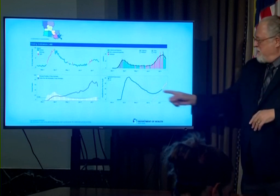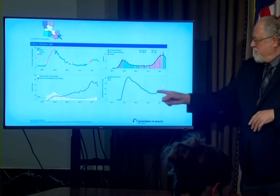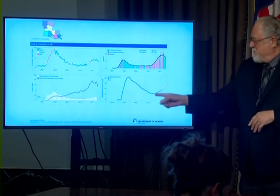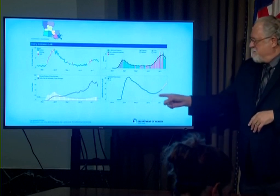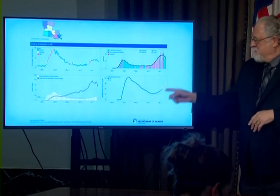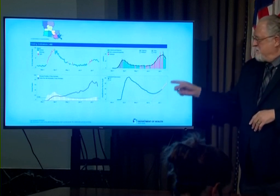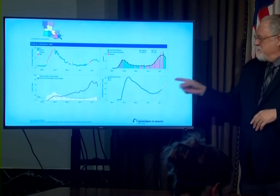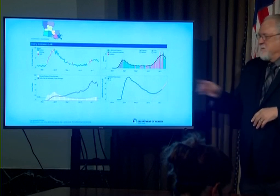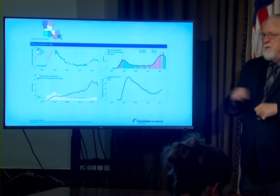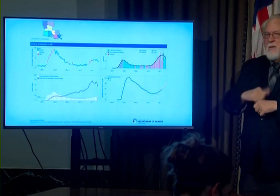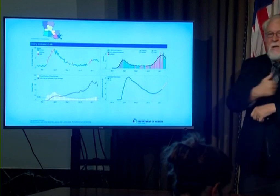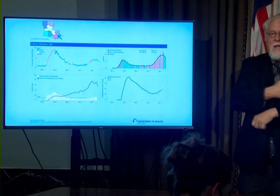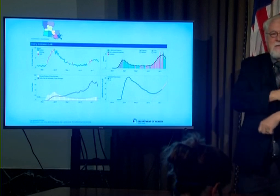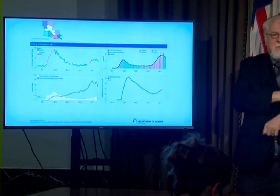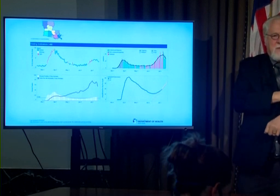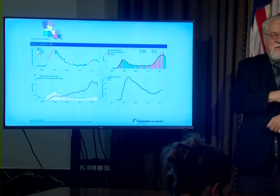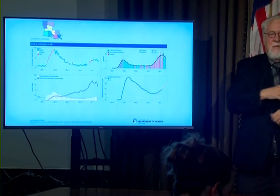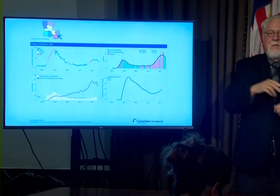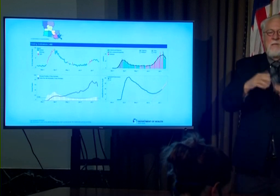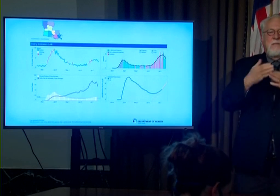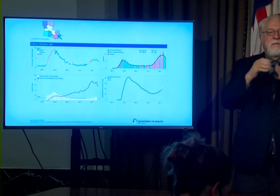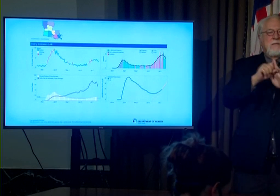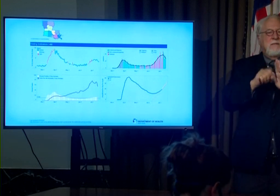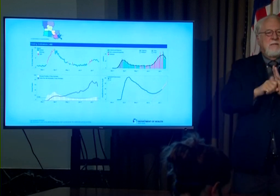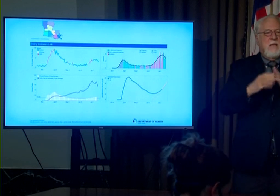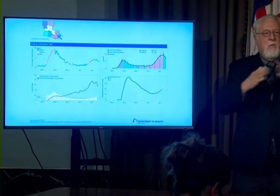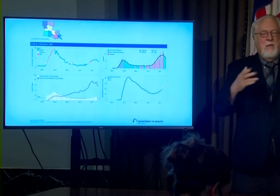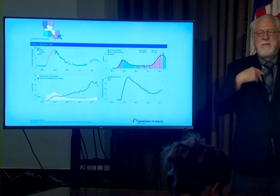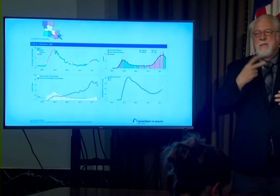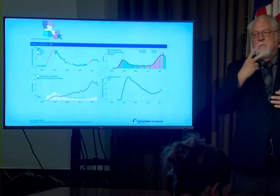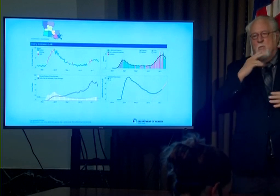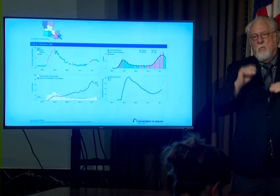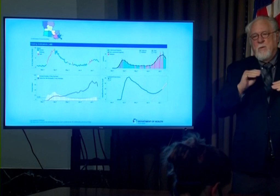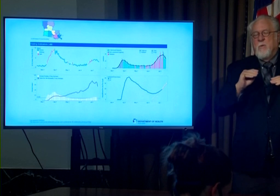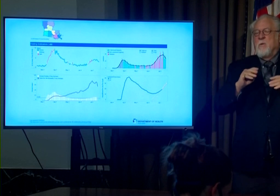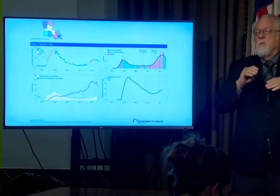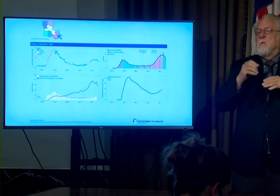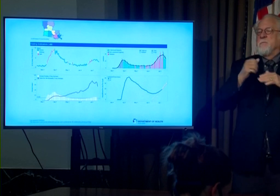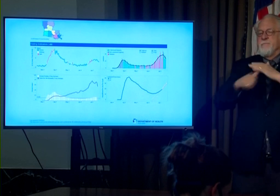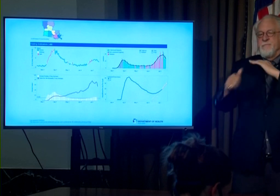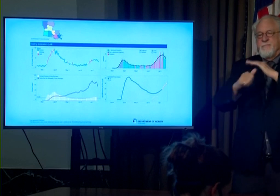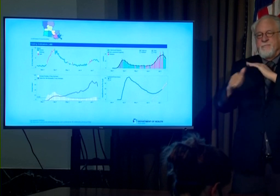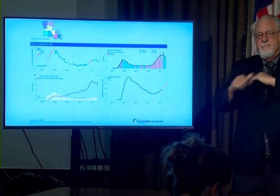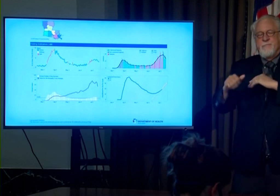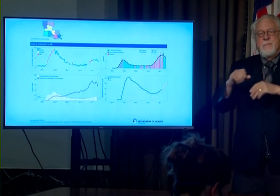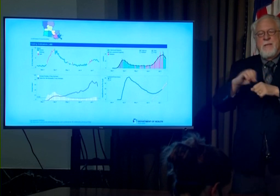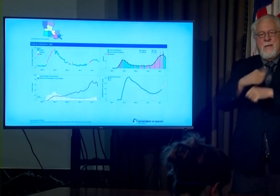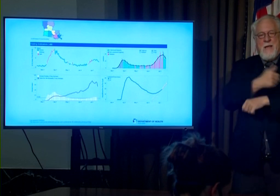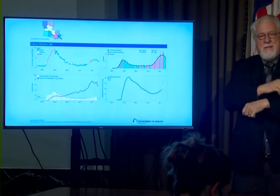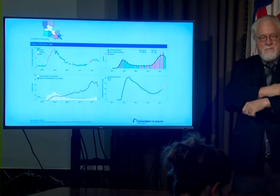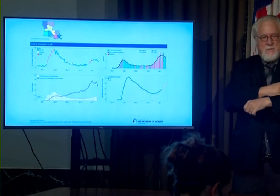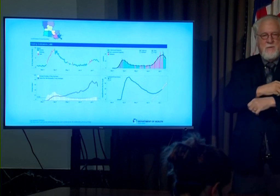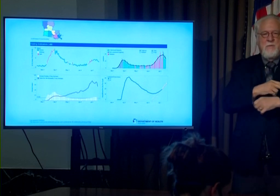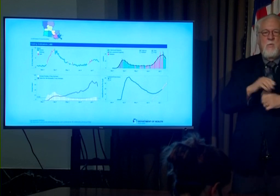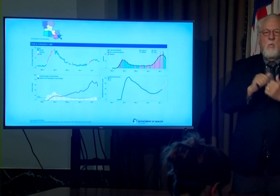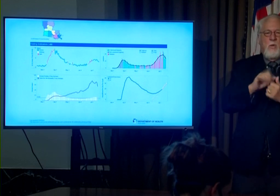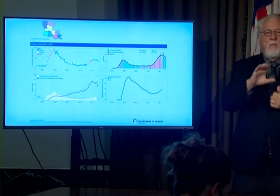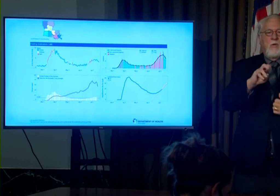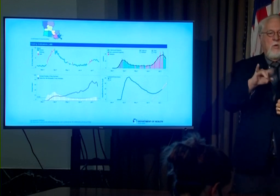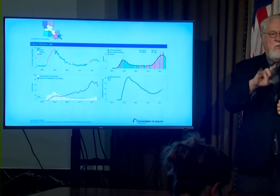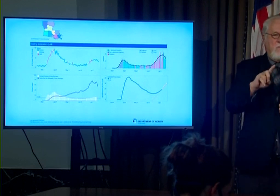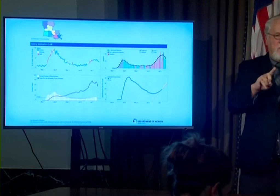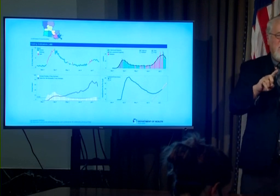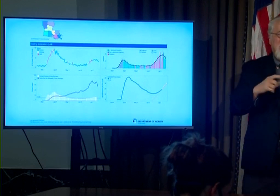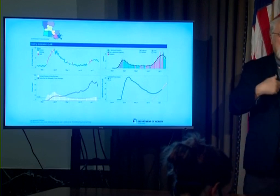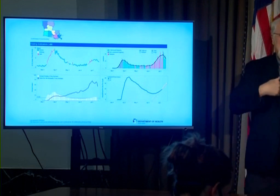in hospitalizations statewide where we're seeing more people being admitted with COVID across the state and I just had